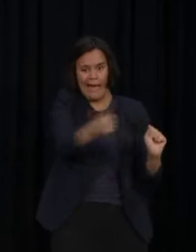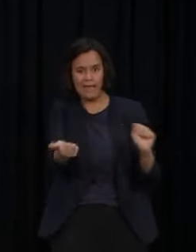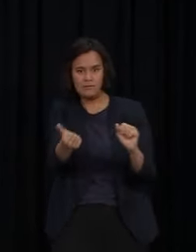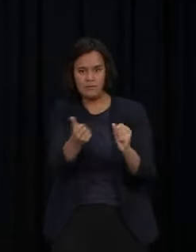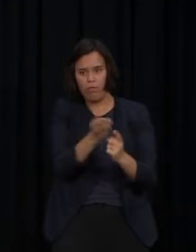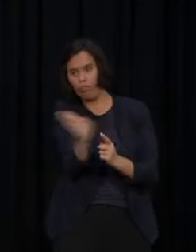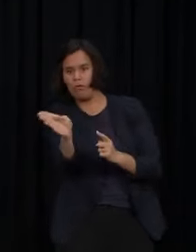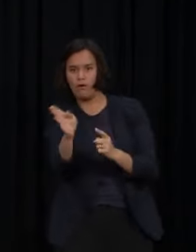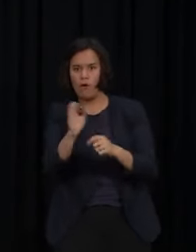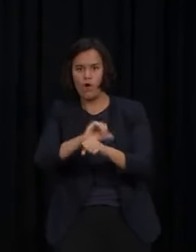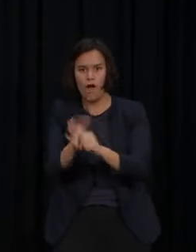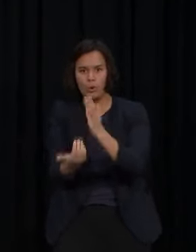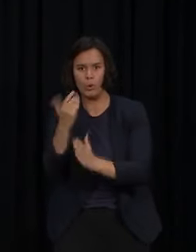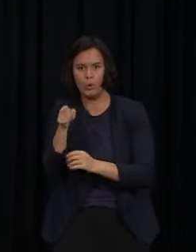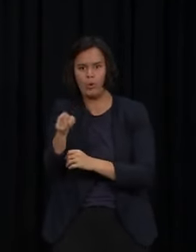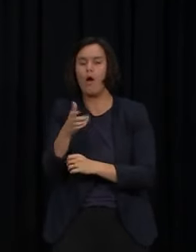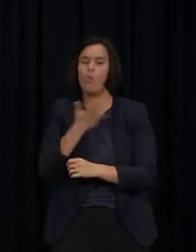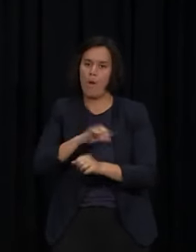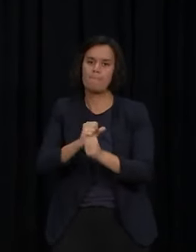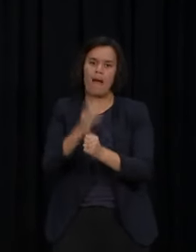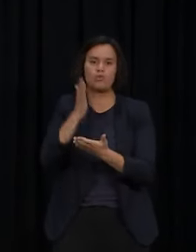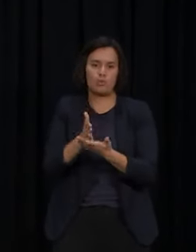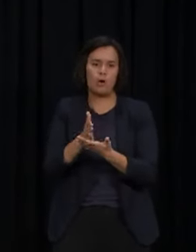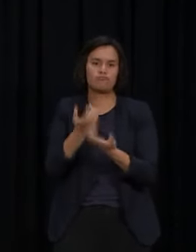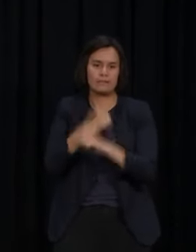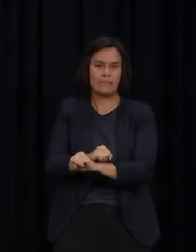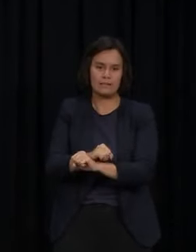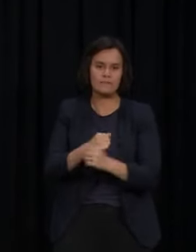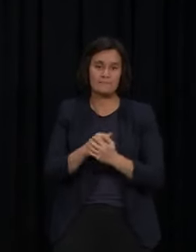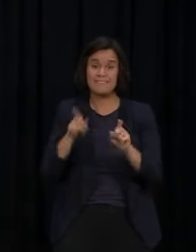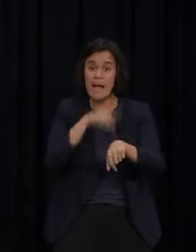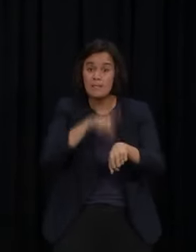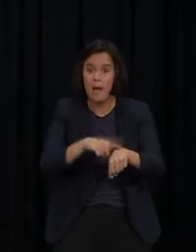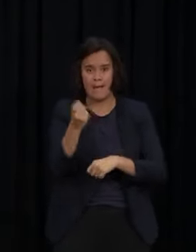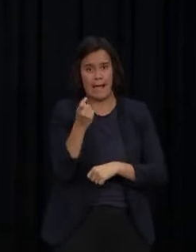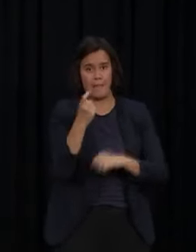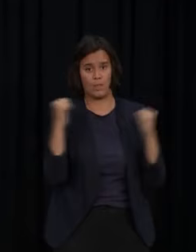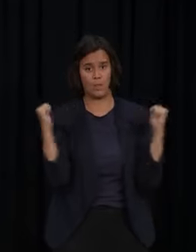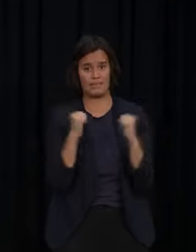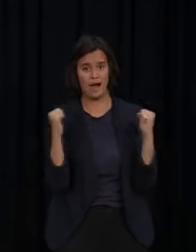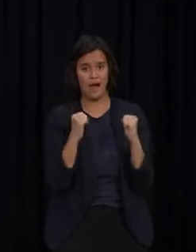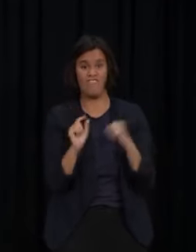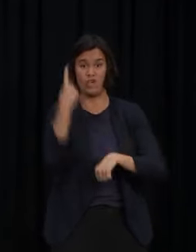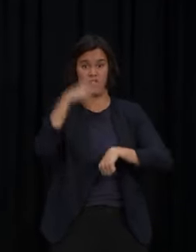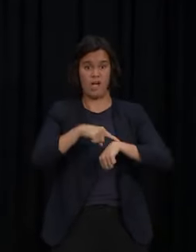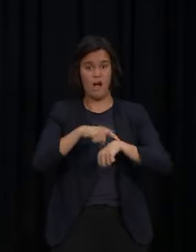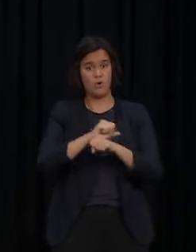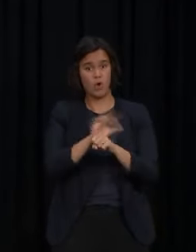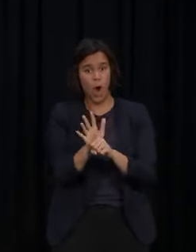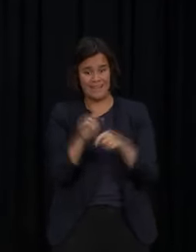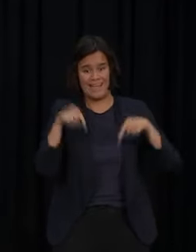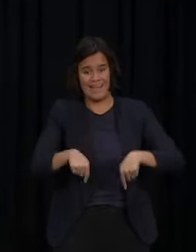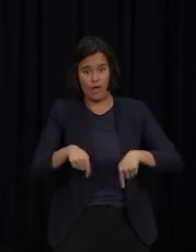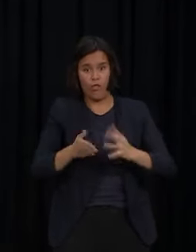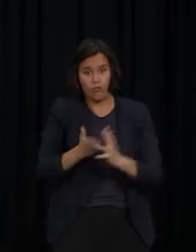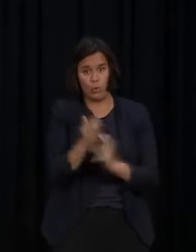same time that flu returns, following two winters of very low rates. So as our borders open, we approach winter with